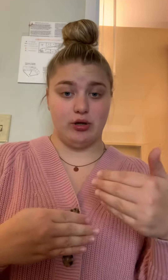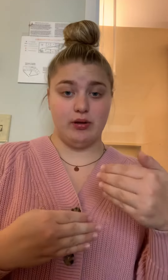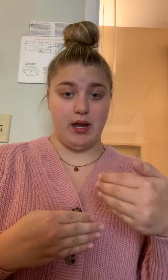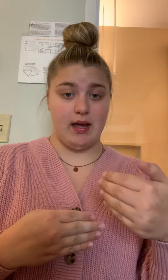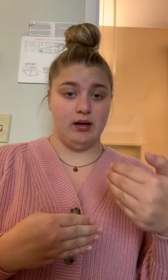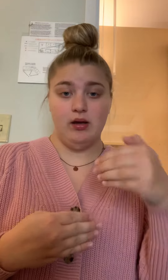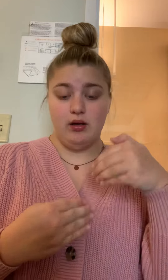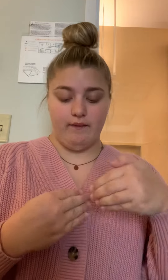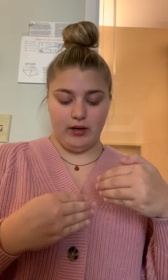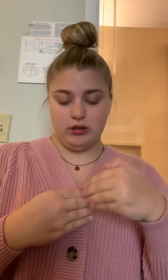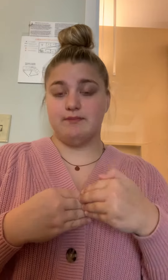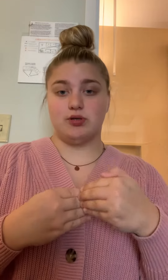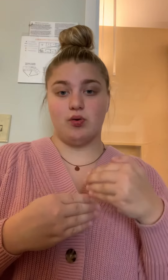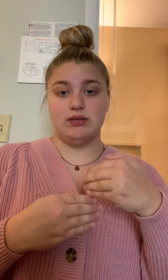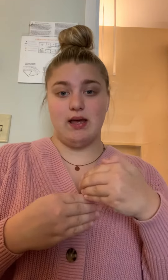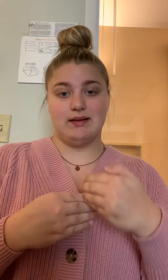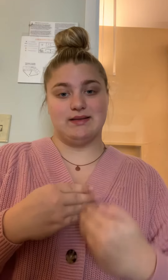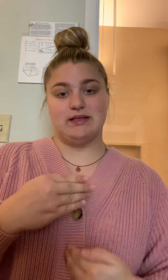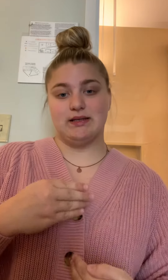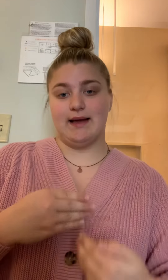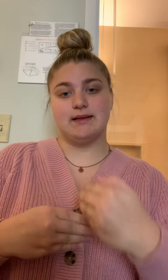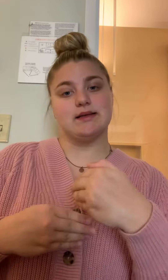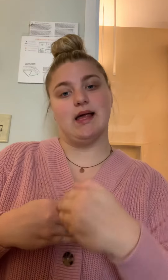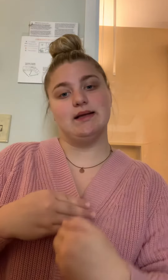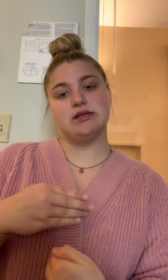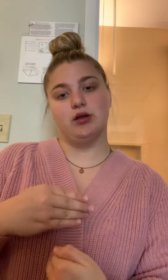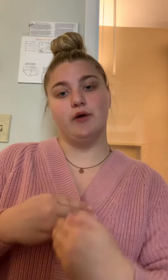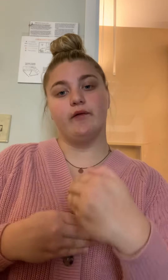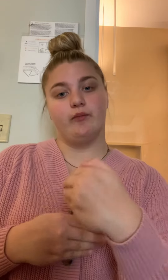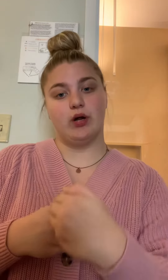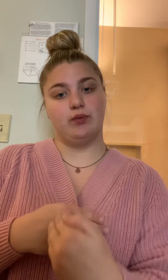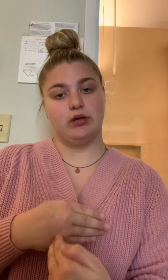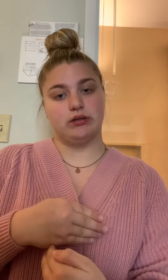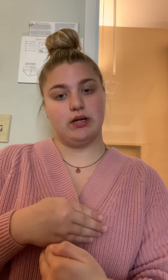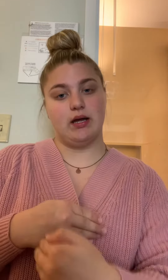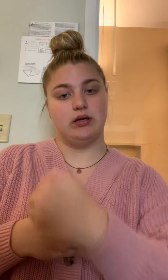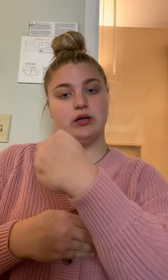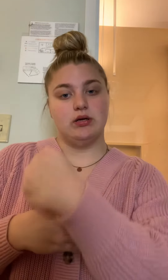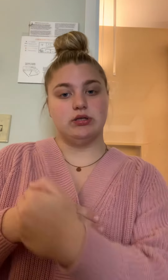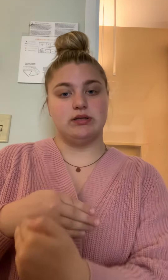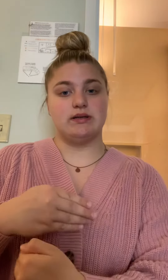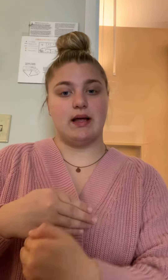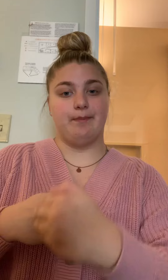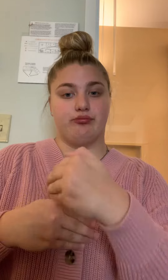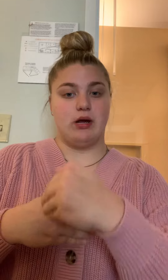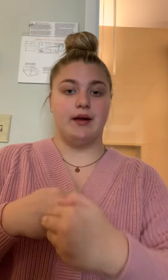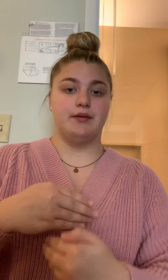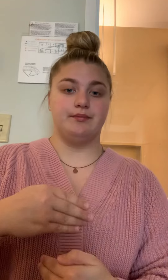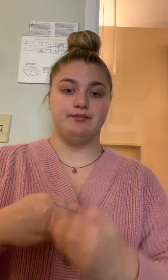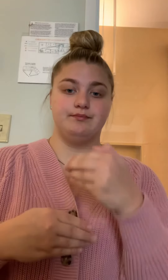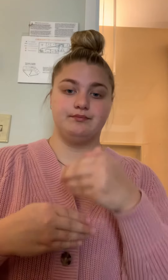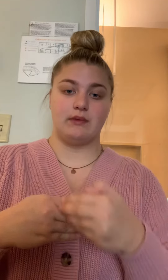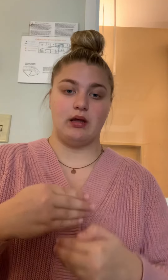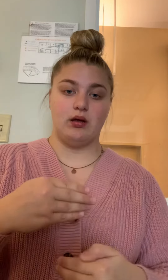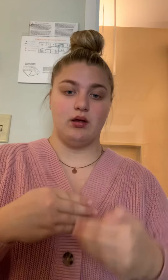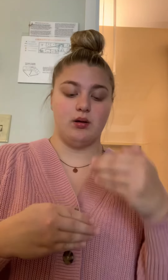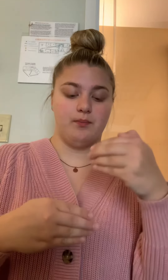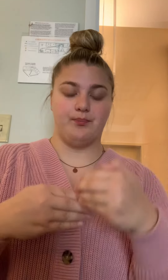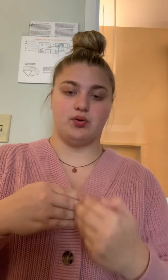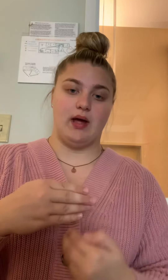other hand, fingertips towards it, and like slice the loaf of bread with your other hand. This is like bread. Bread.